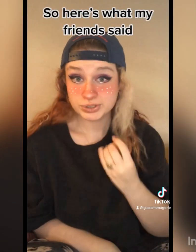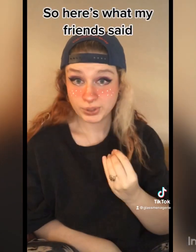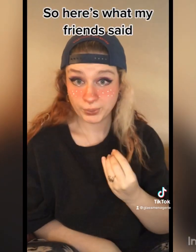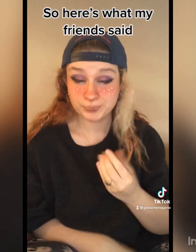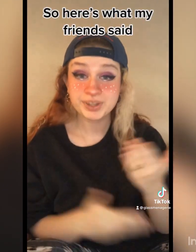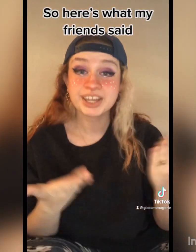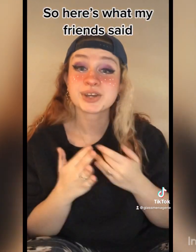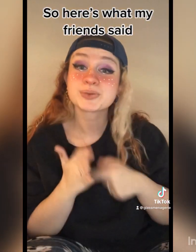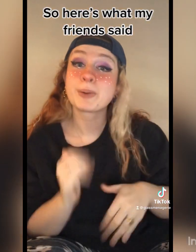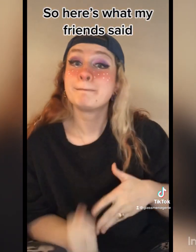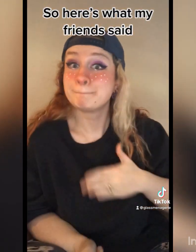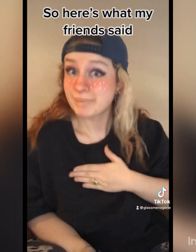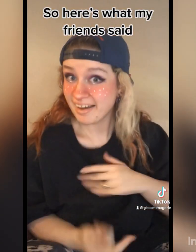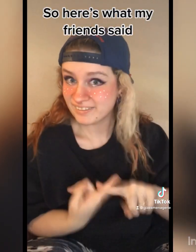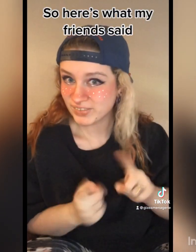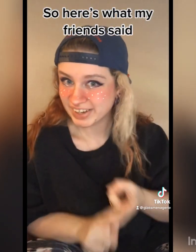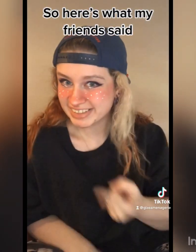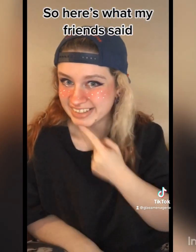So, here's what my friend said.